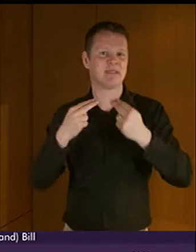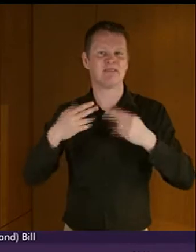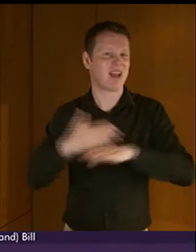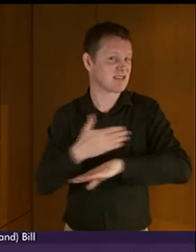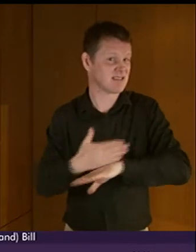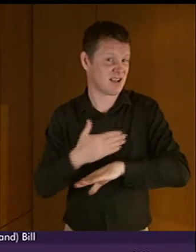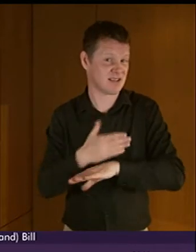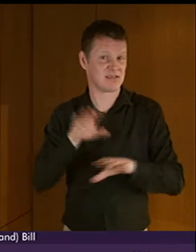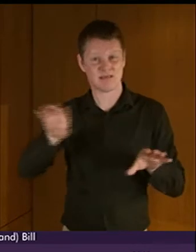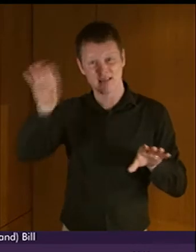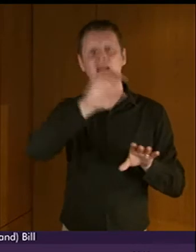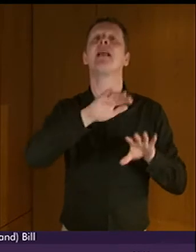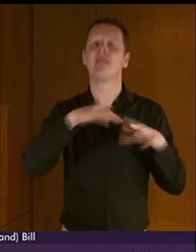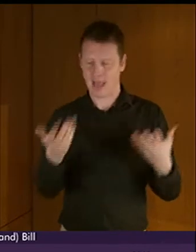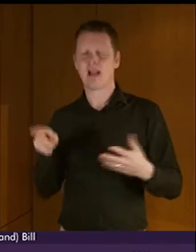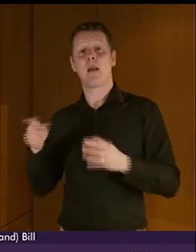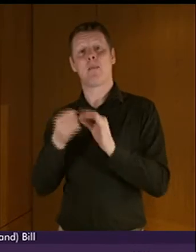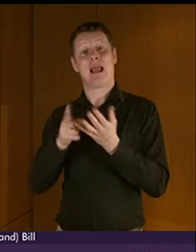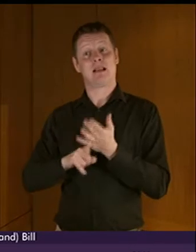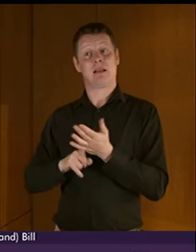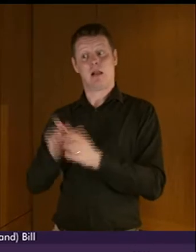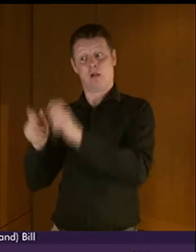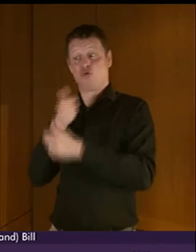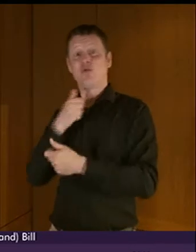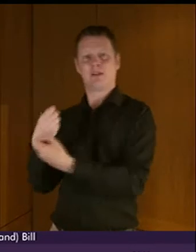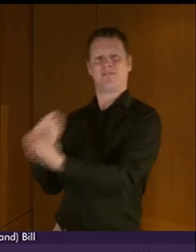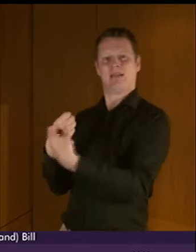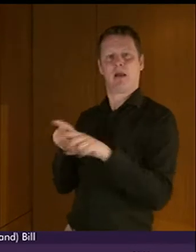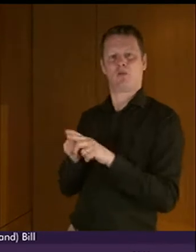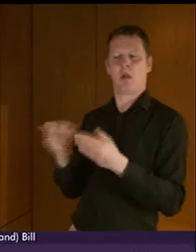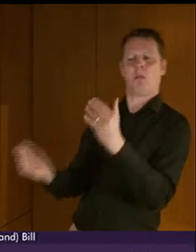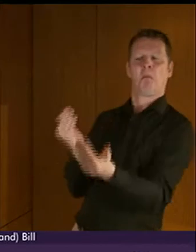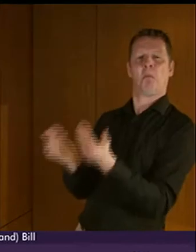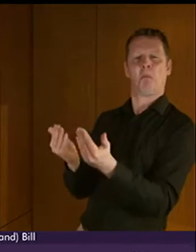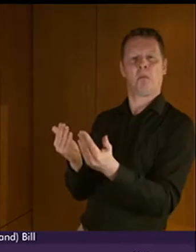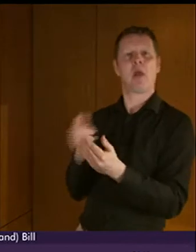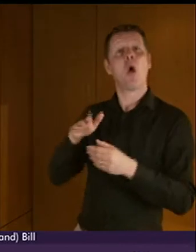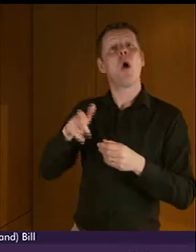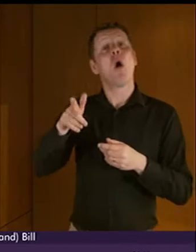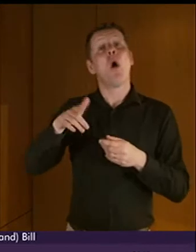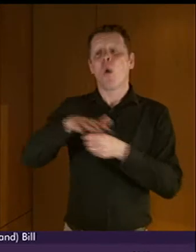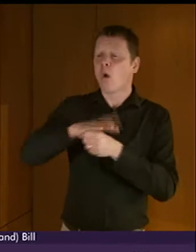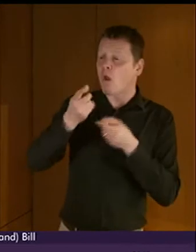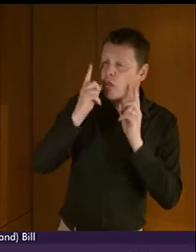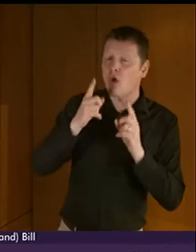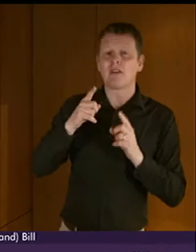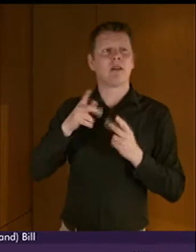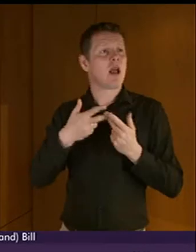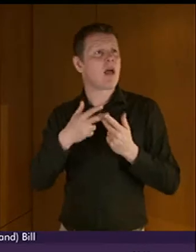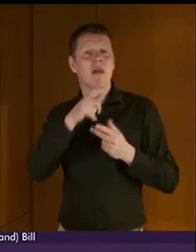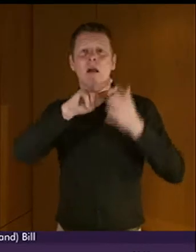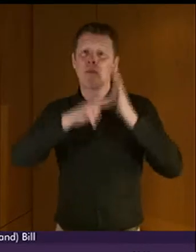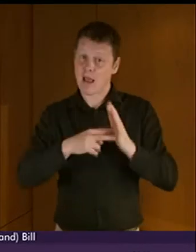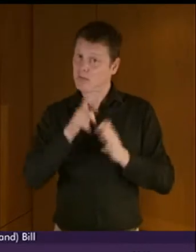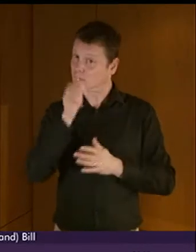with feedback from BSL users. And, on the subject of authority plans, members may be aware that the Scottish Government has